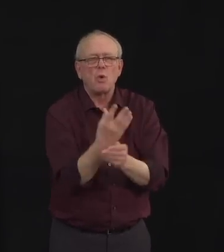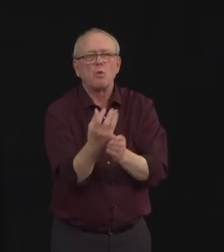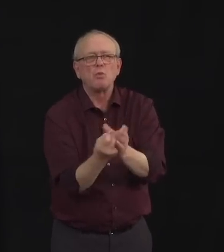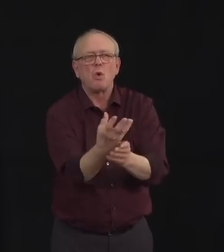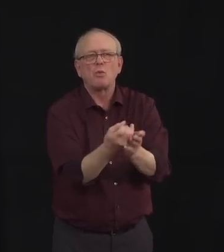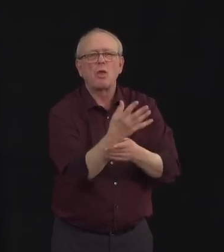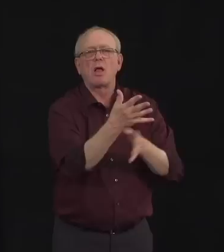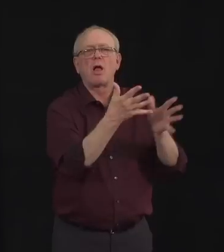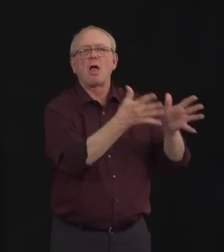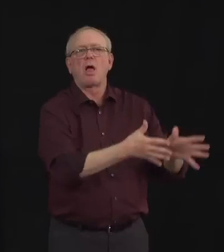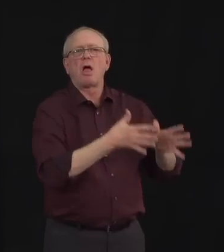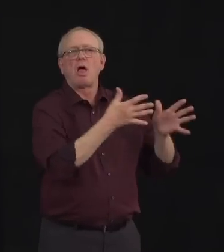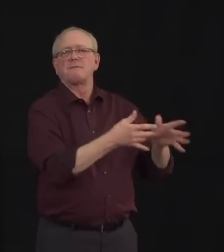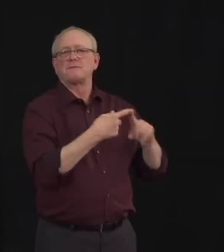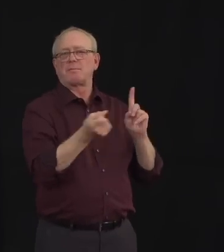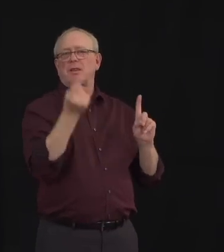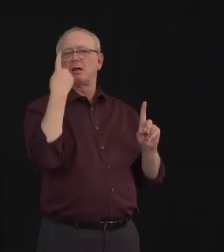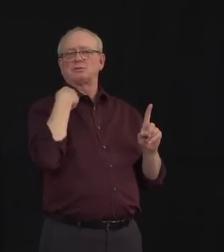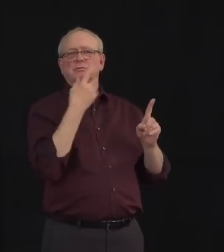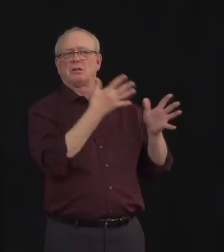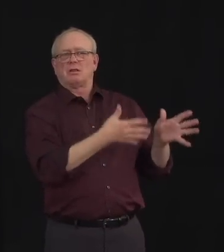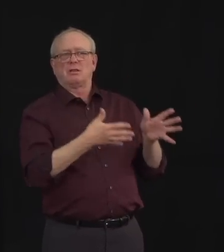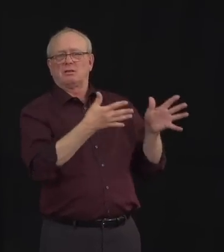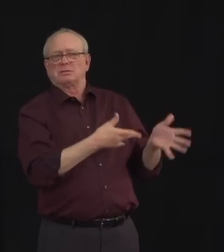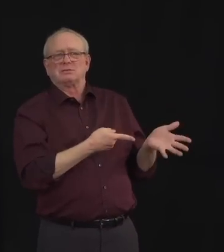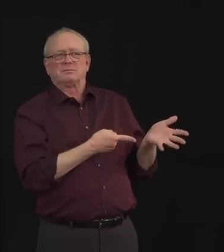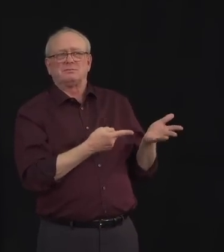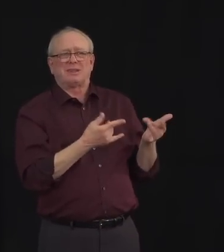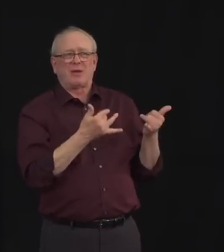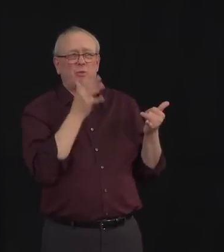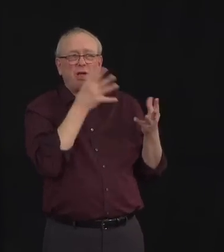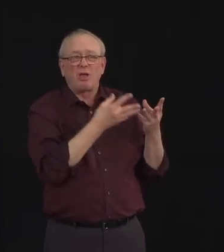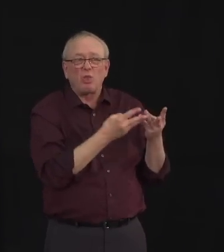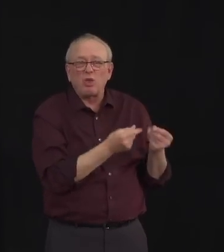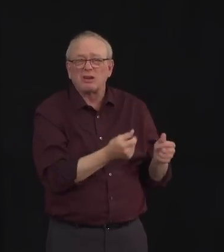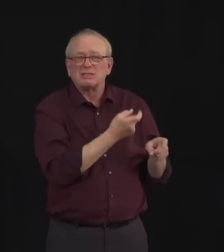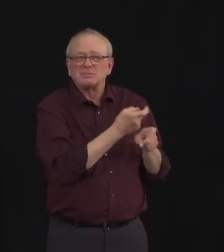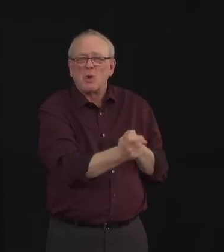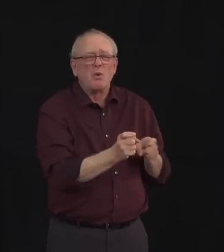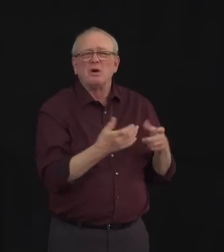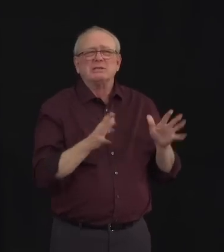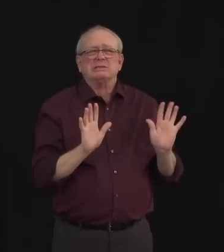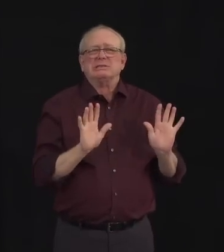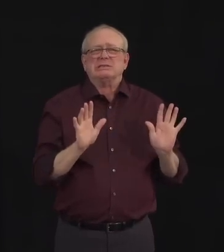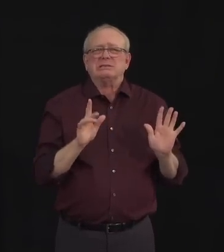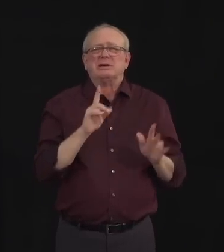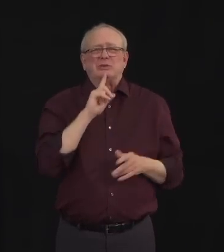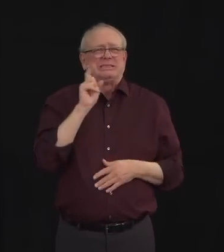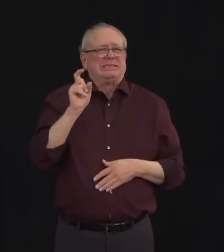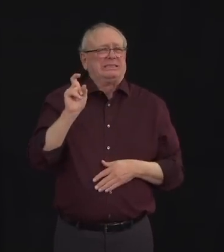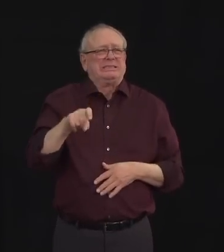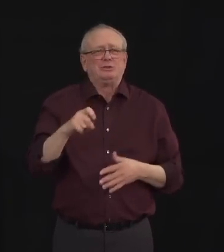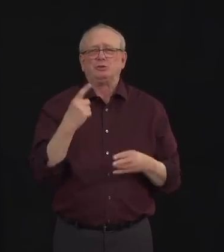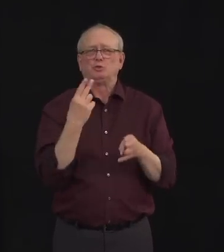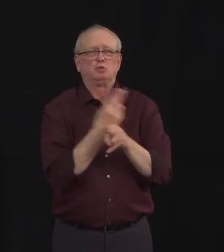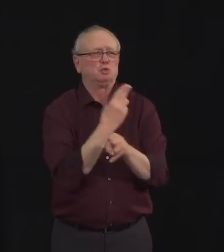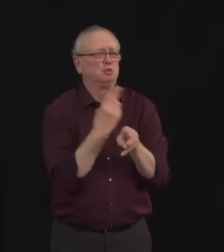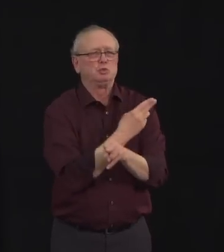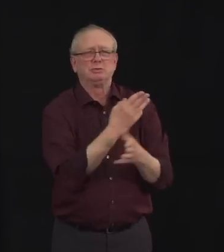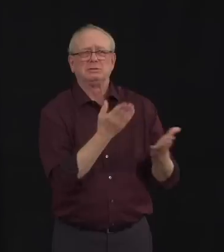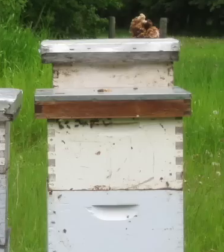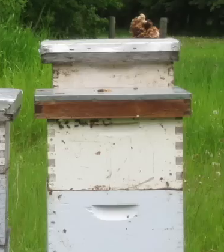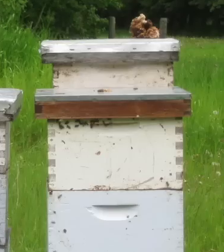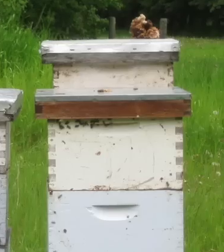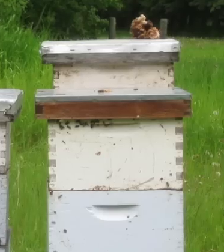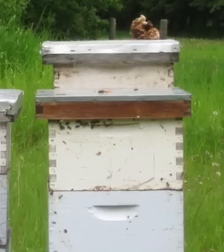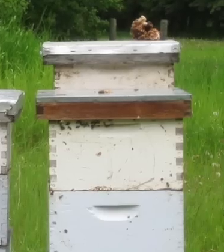are perishable and something will need to be done with them due to the fact that McCain's near Lethbridge has been shut down for some